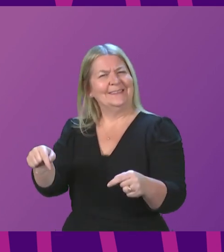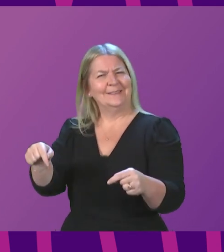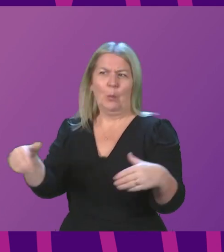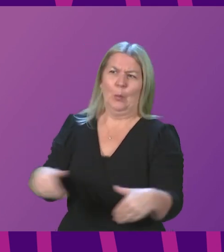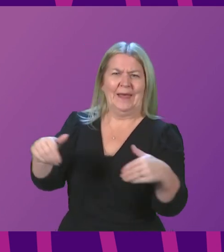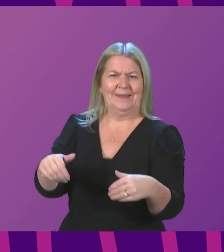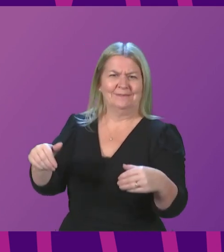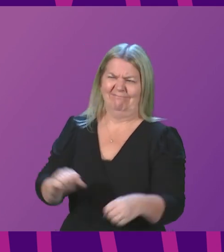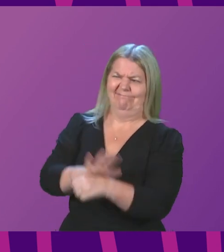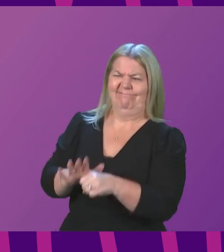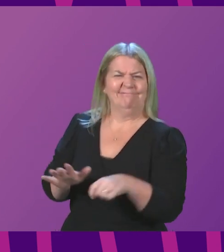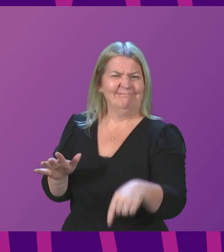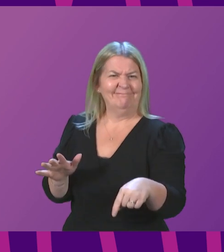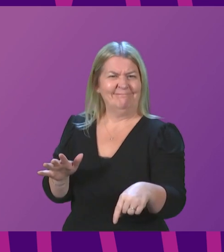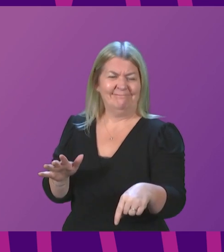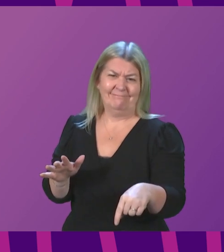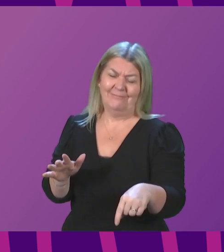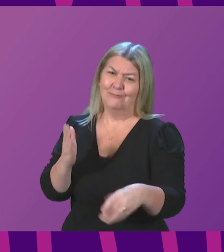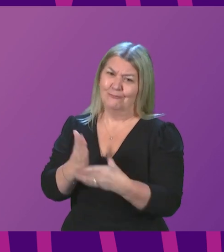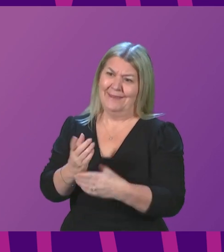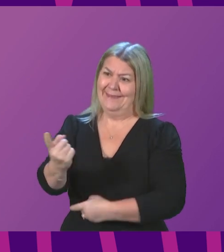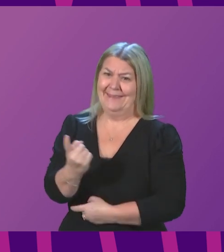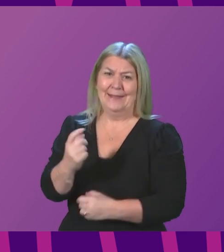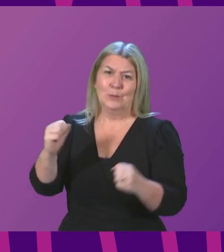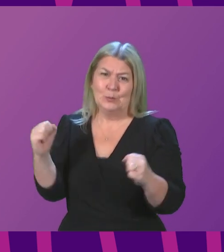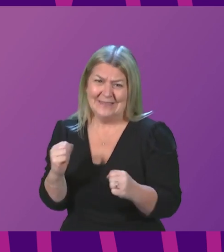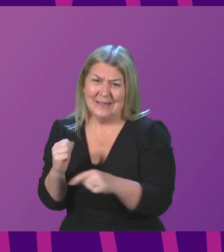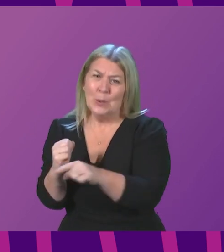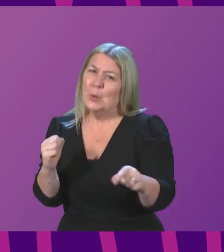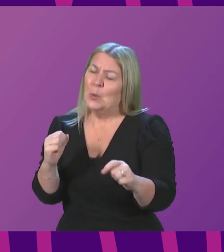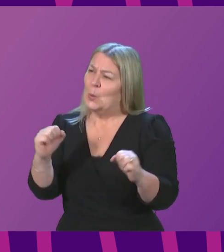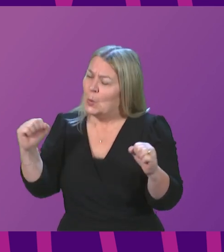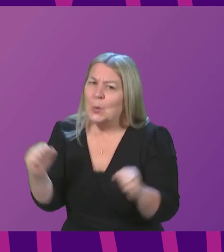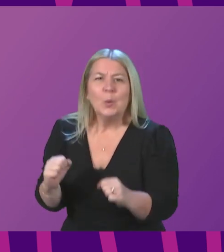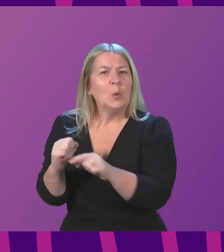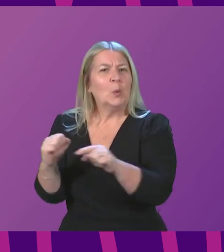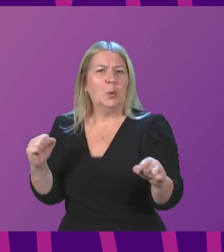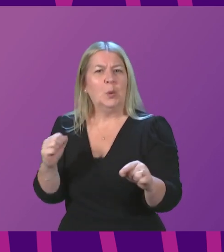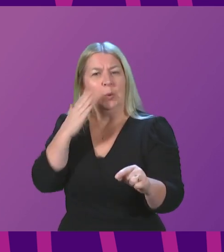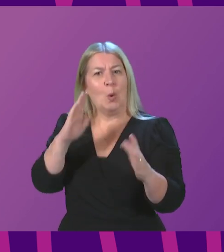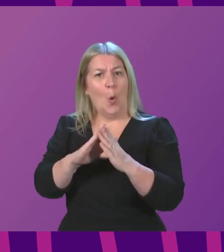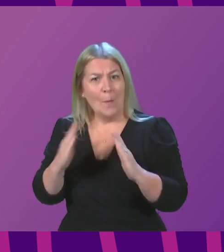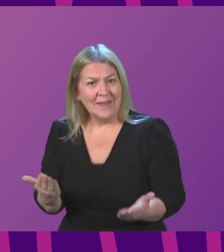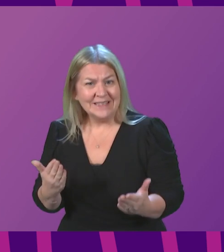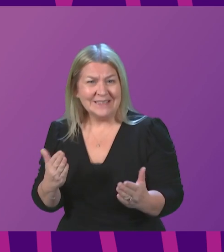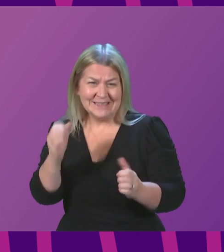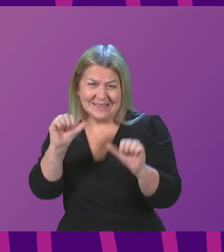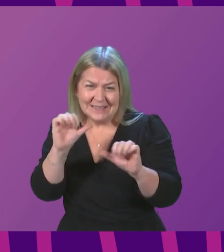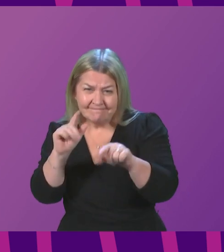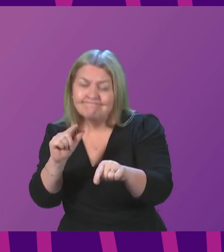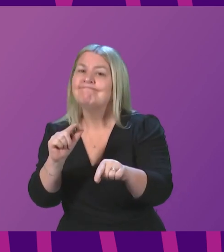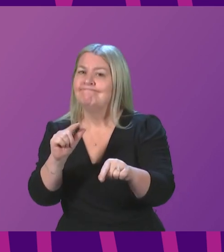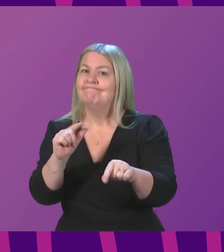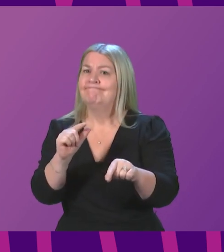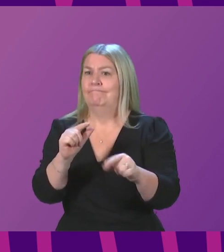risk. And as we head into the coldest months of the year, the government's most recent homelessness statistics show nearly 2,500 people who made an